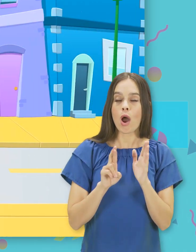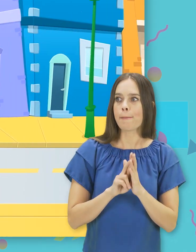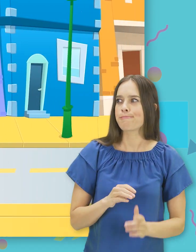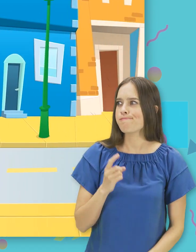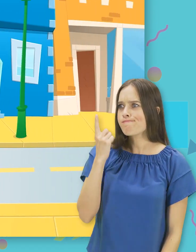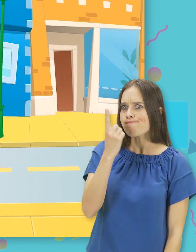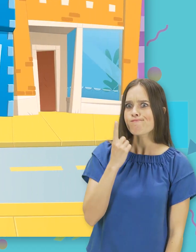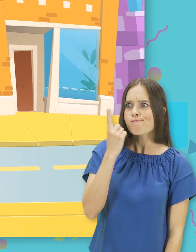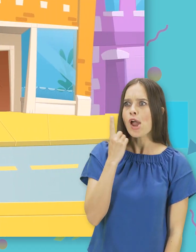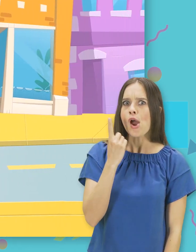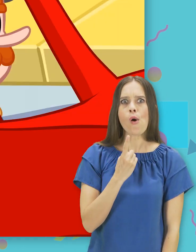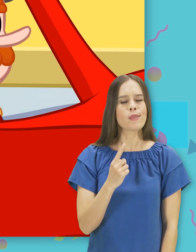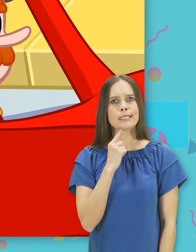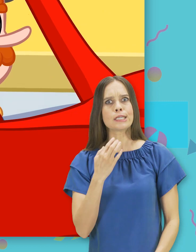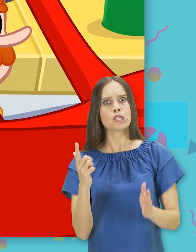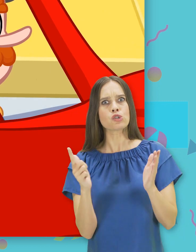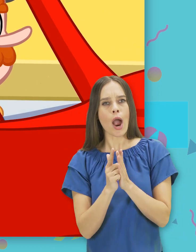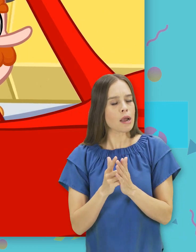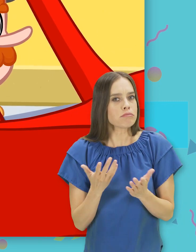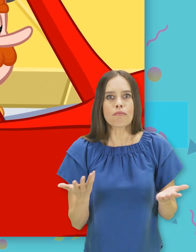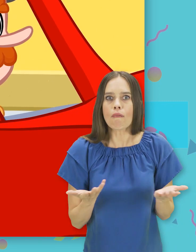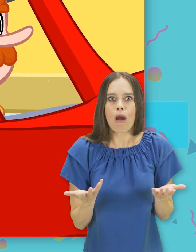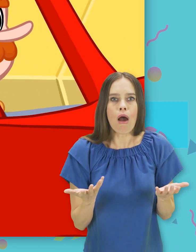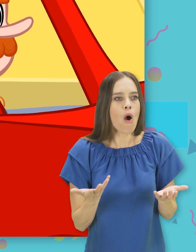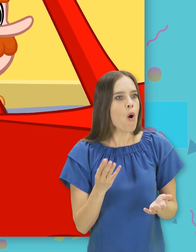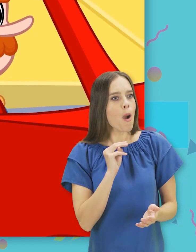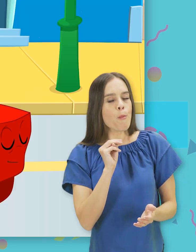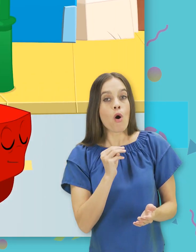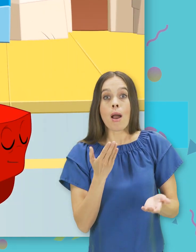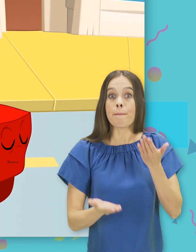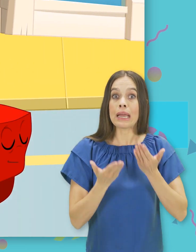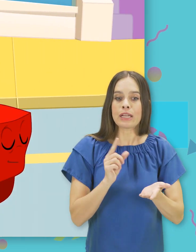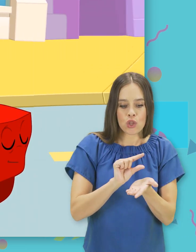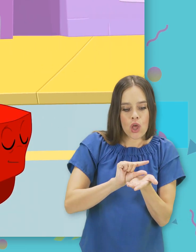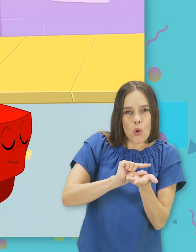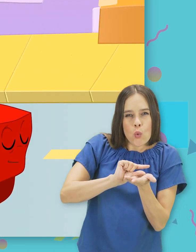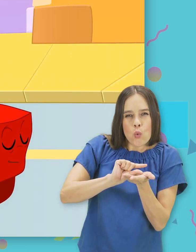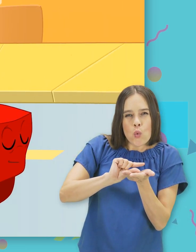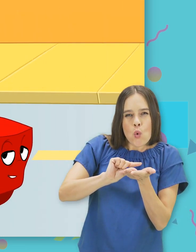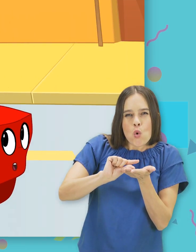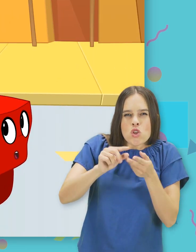I wonder what the major crime is, Morple. Maybe it's the glue bandits.